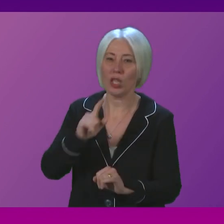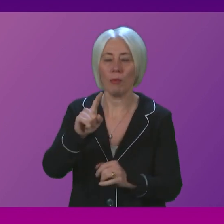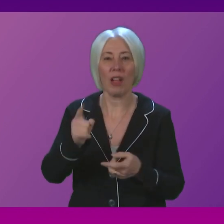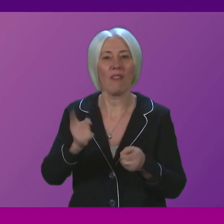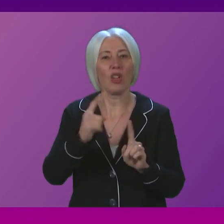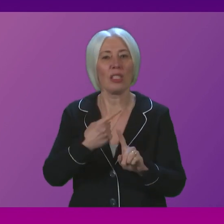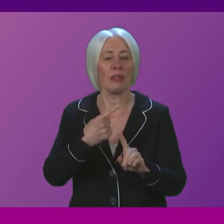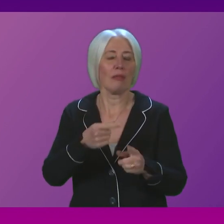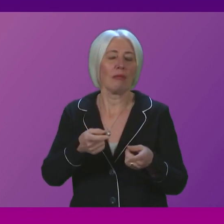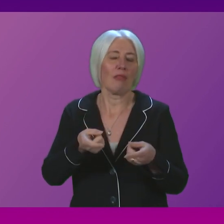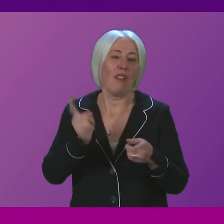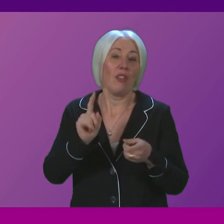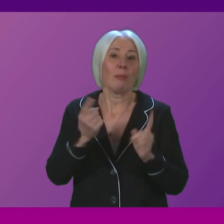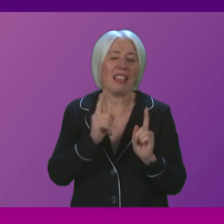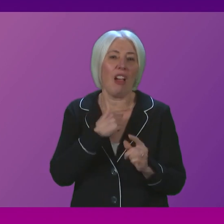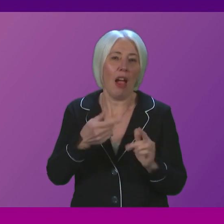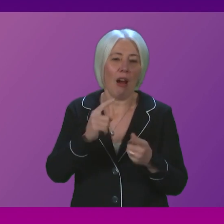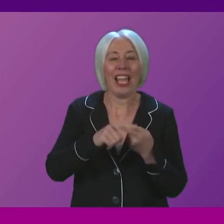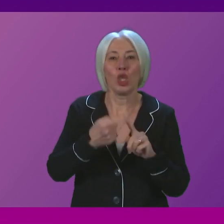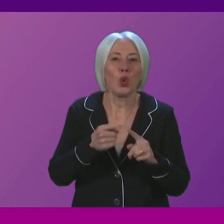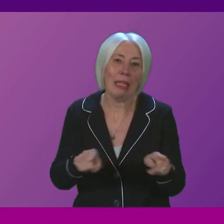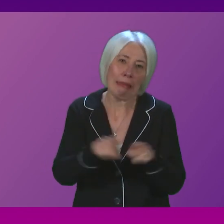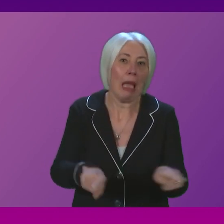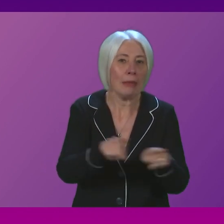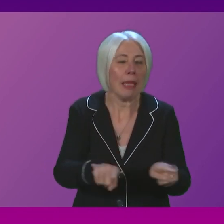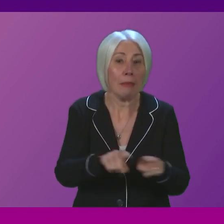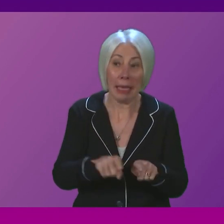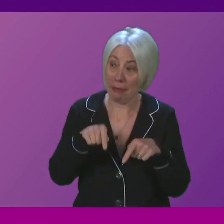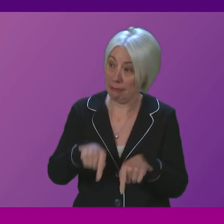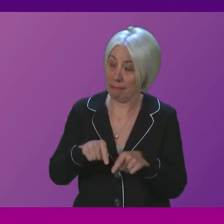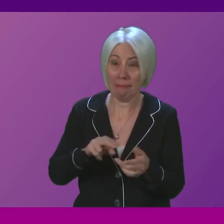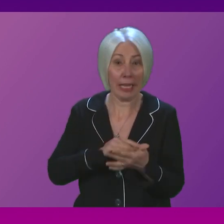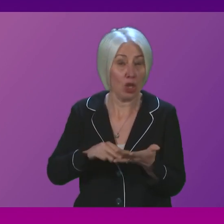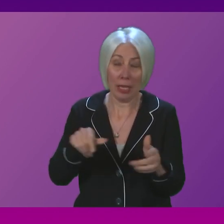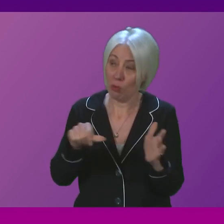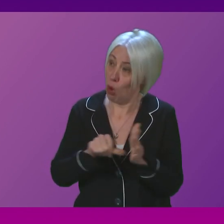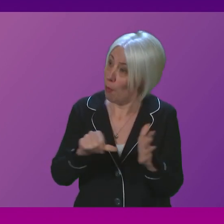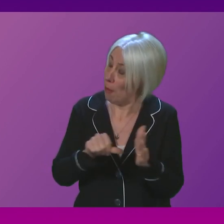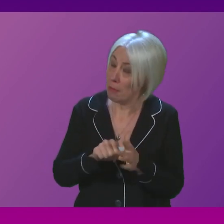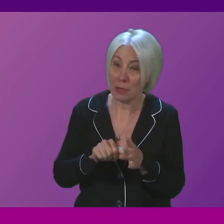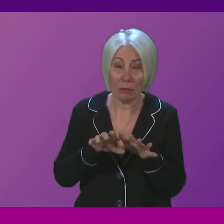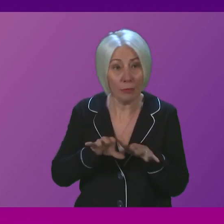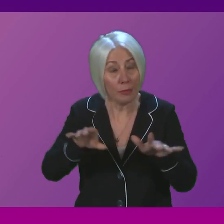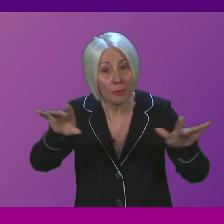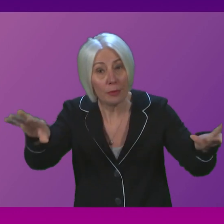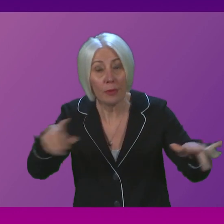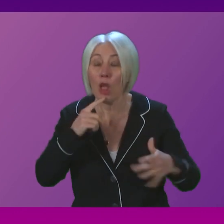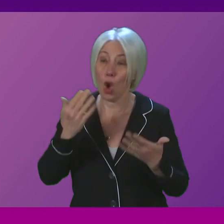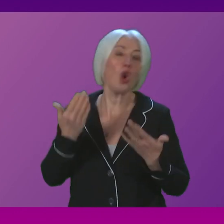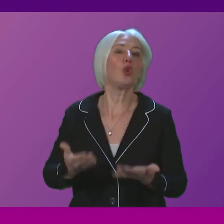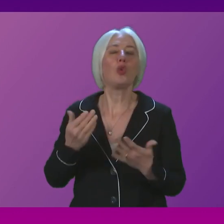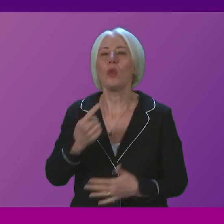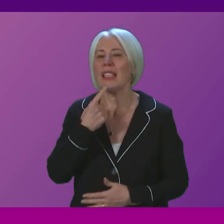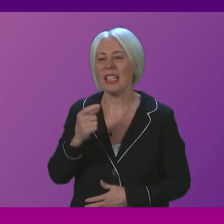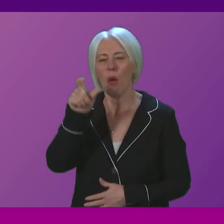are the same. Serious problems like this are happening throughout our NHS. Today, there are reports of a